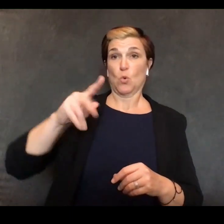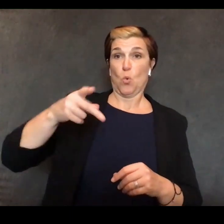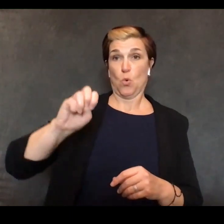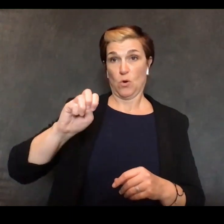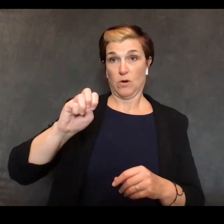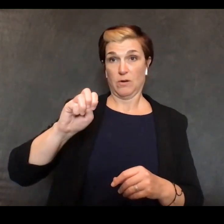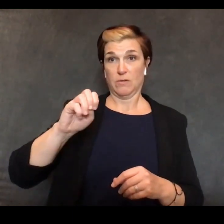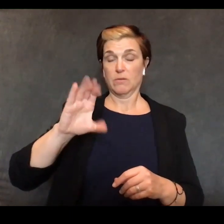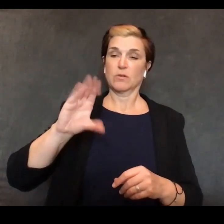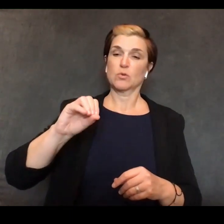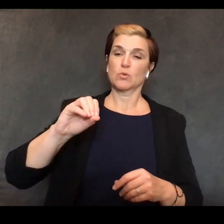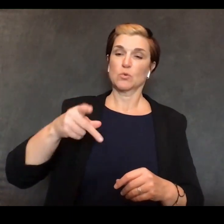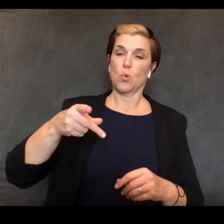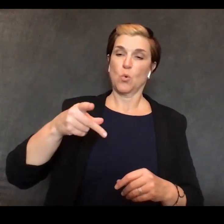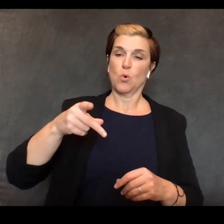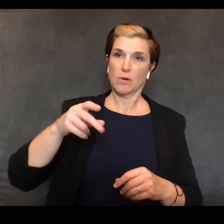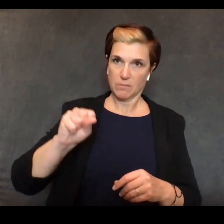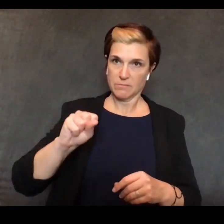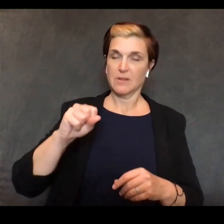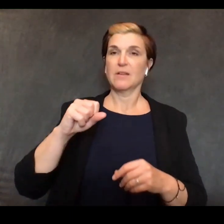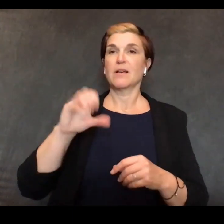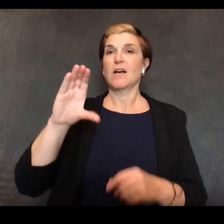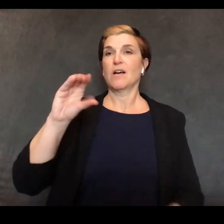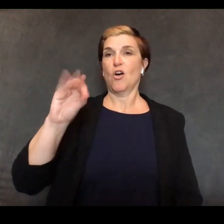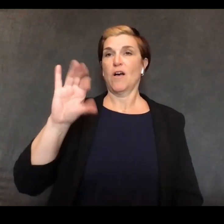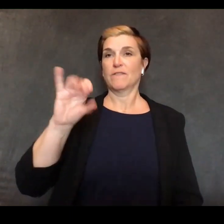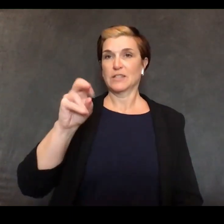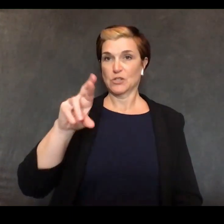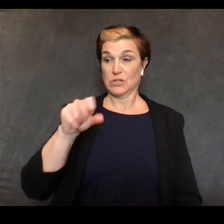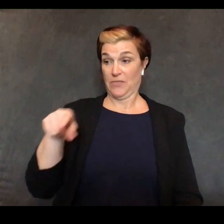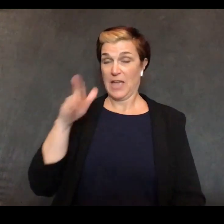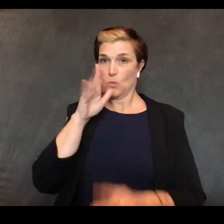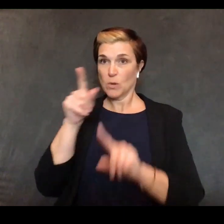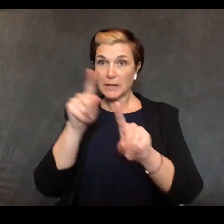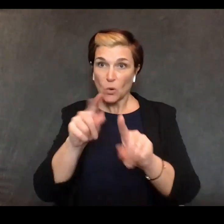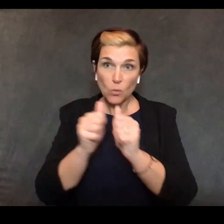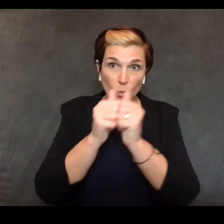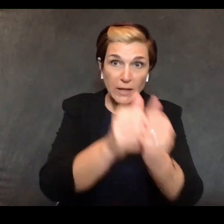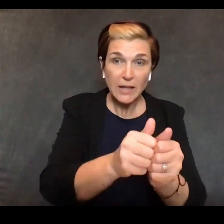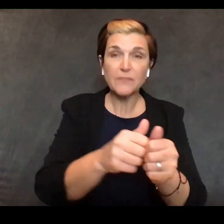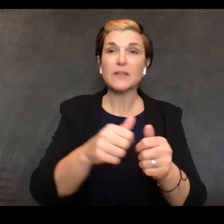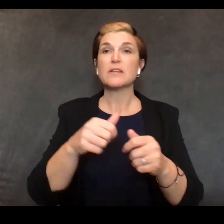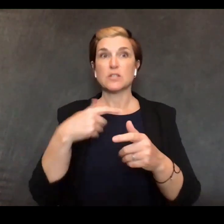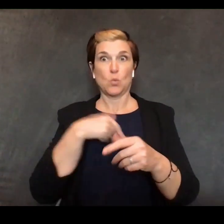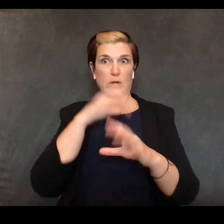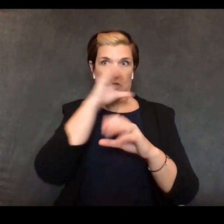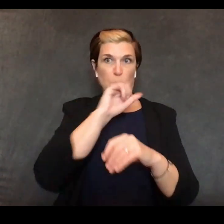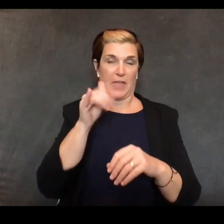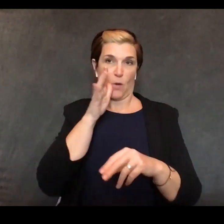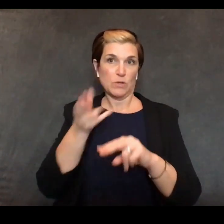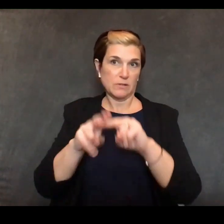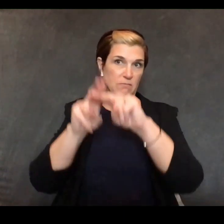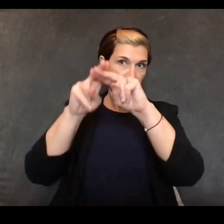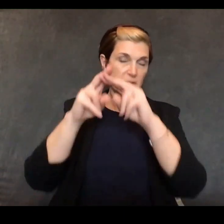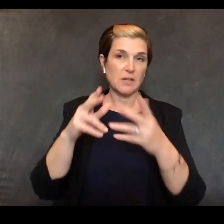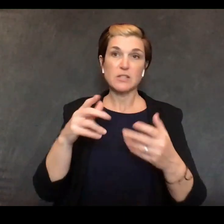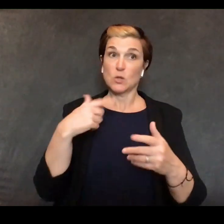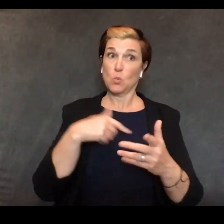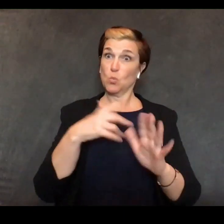about 140 officers will be going we expect that to go up so this is going on the way we expected we